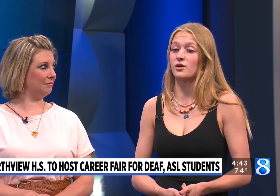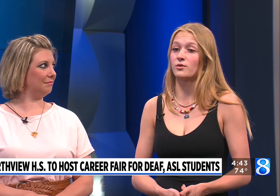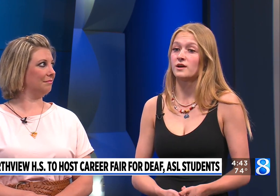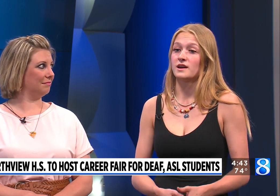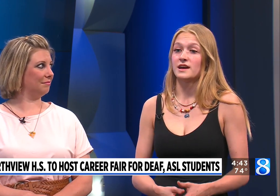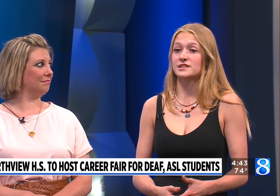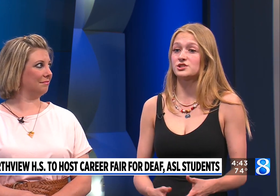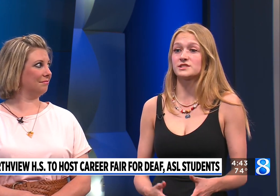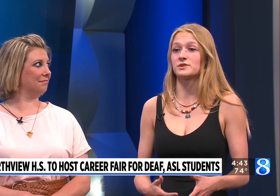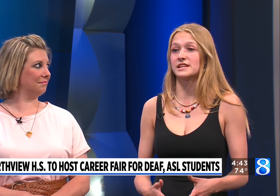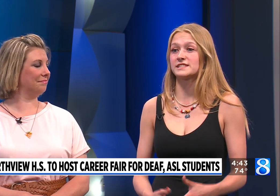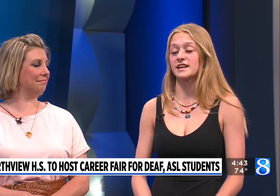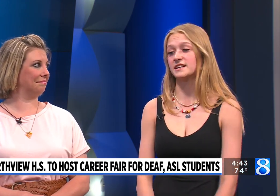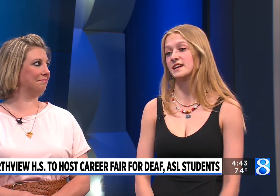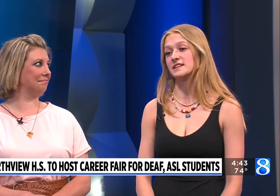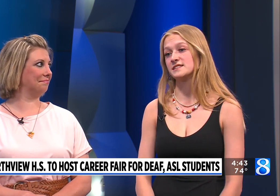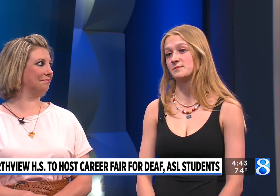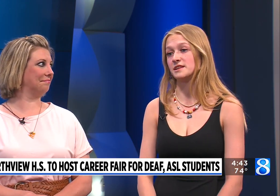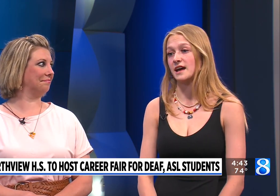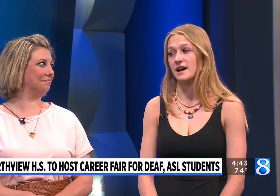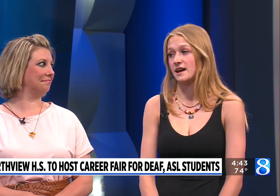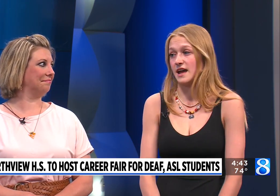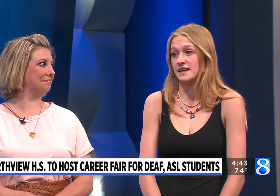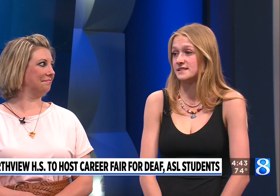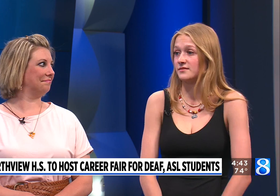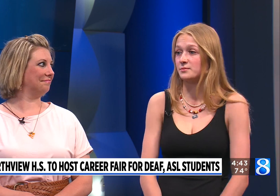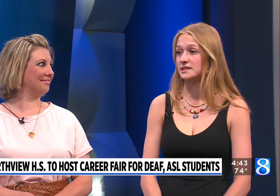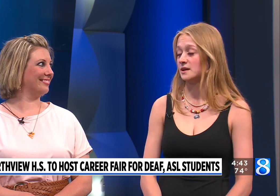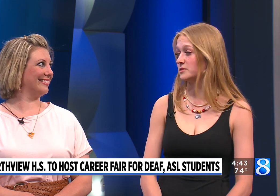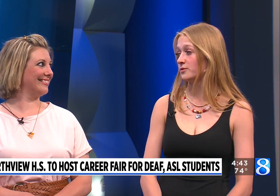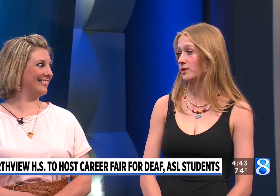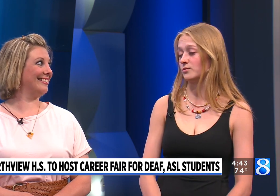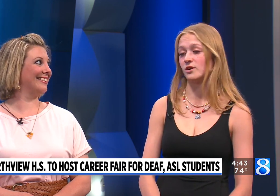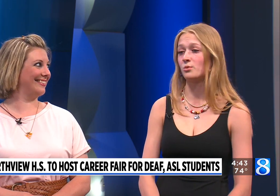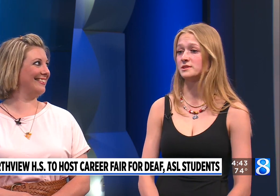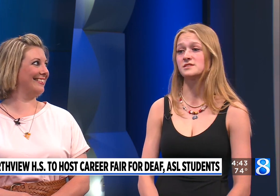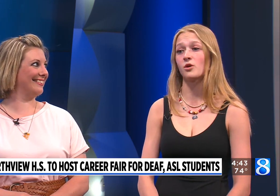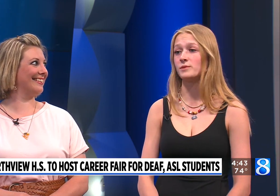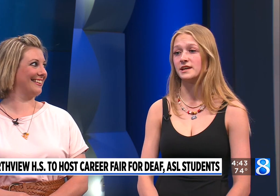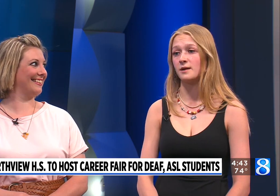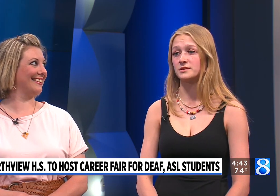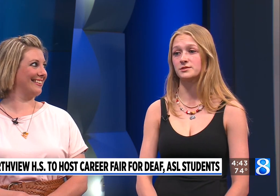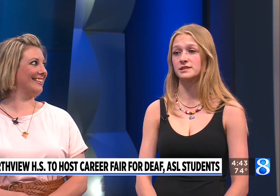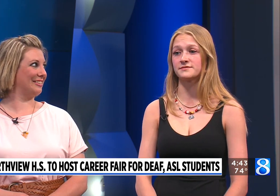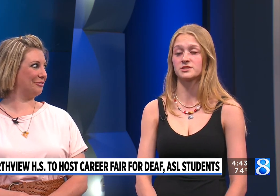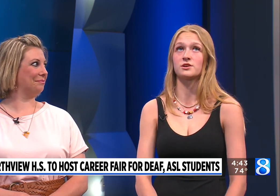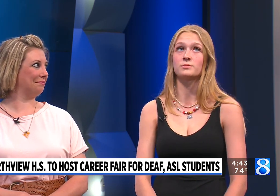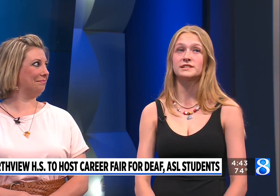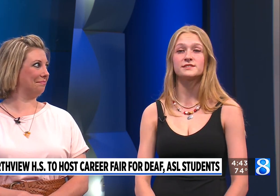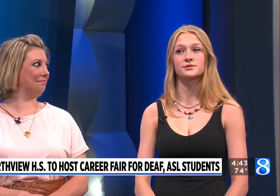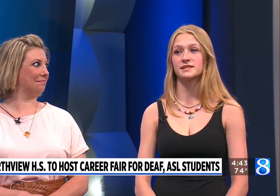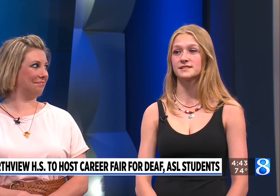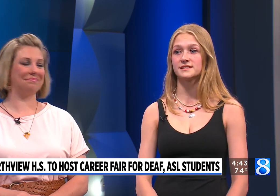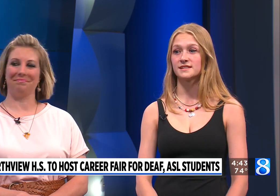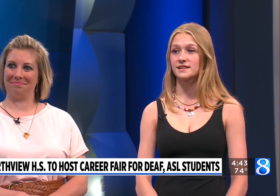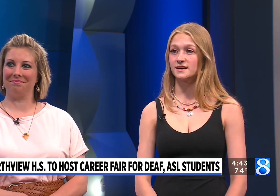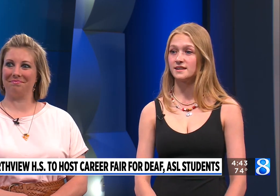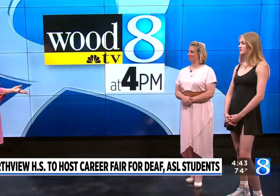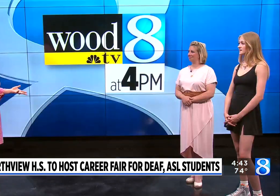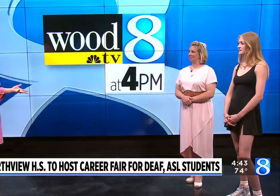So it's just really exciting and it's something that has never been done before and will open so many opportunities for so many students. So what are you